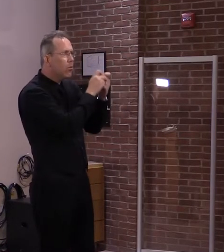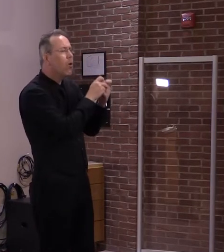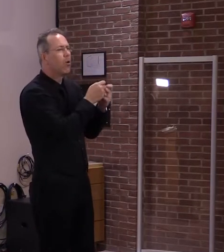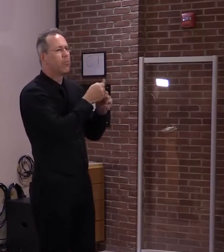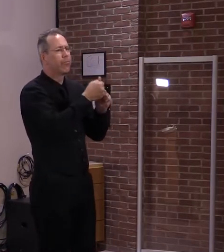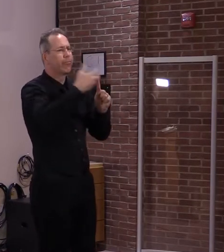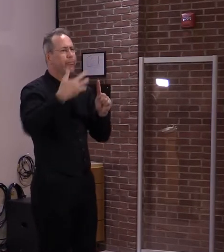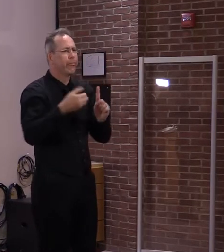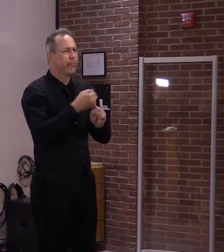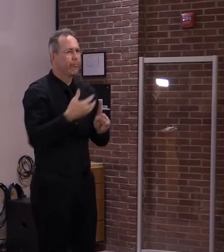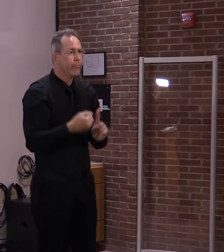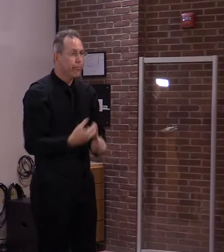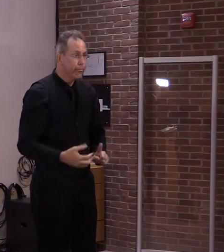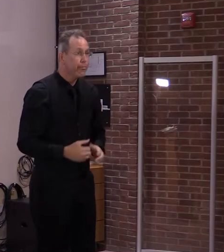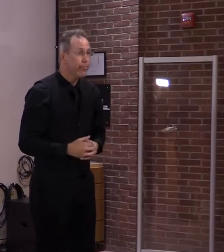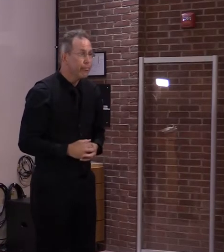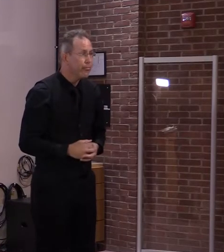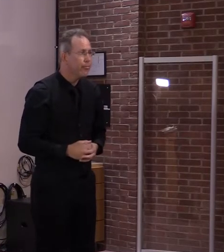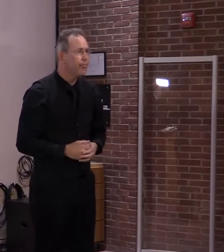Donahue, the Islander.